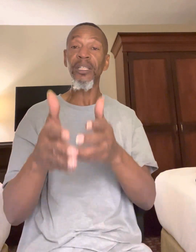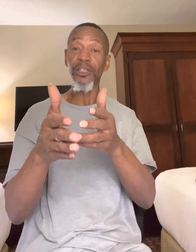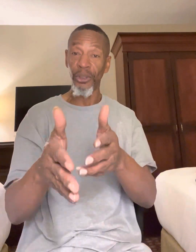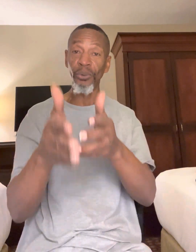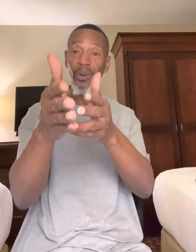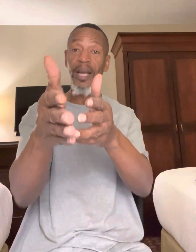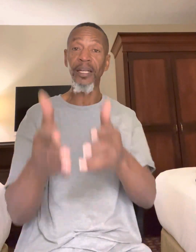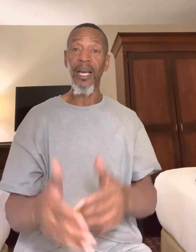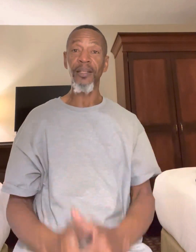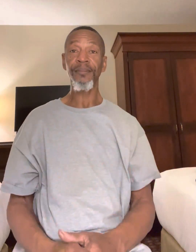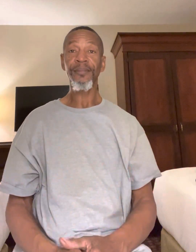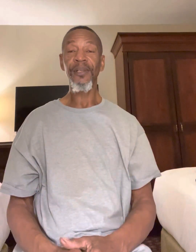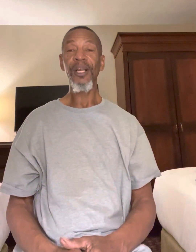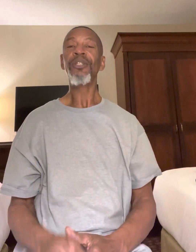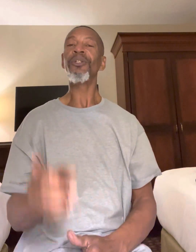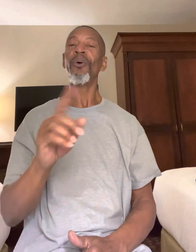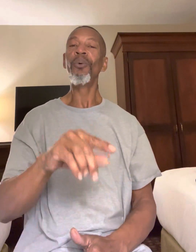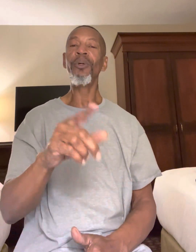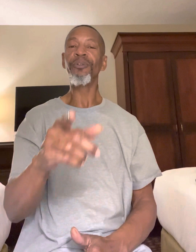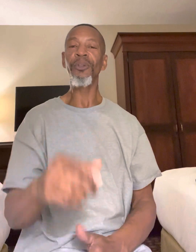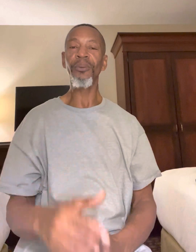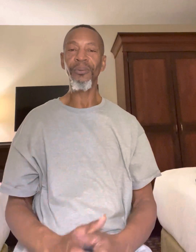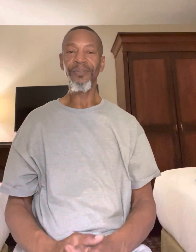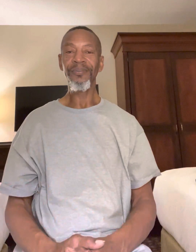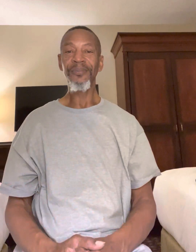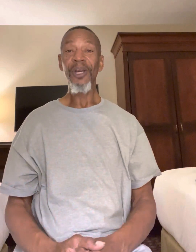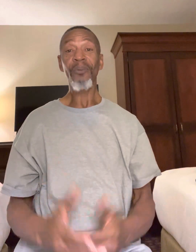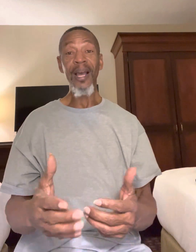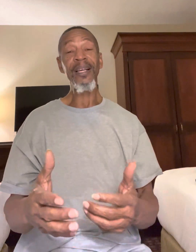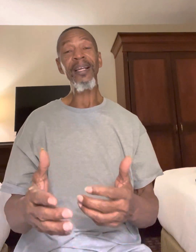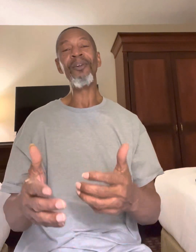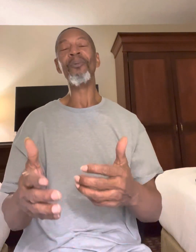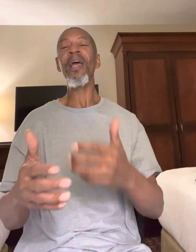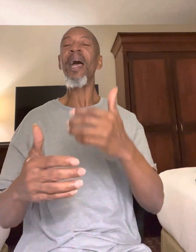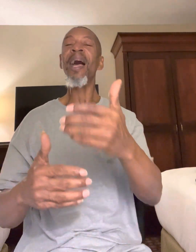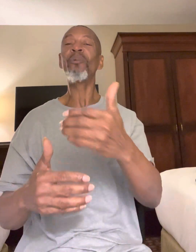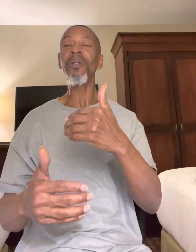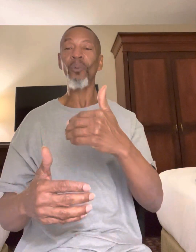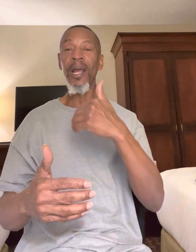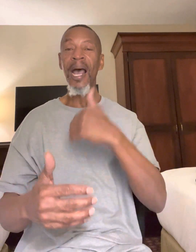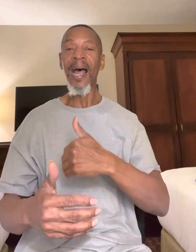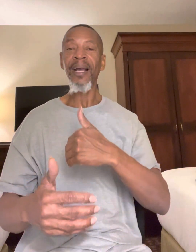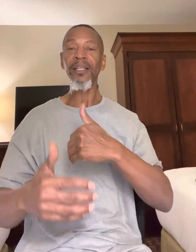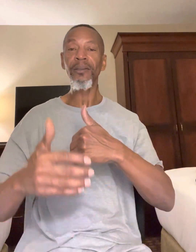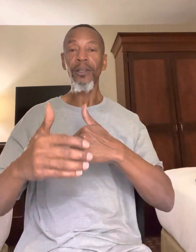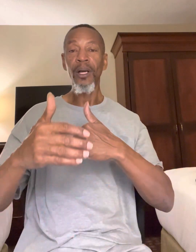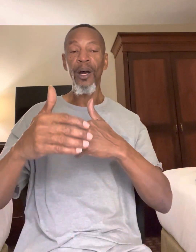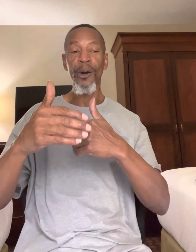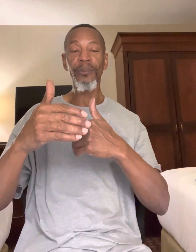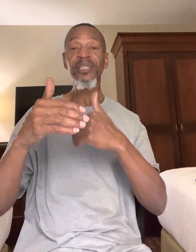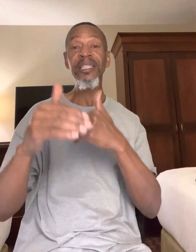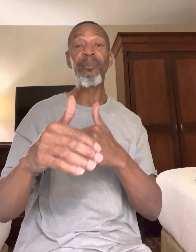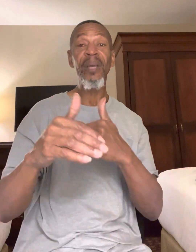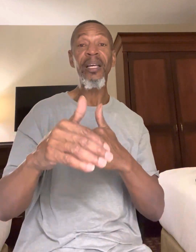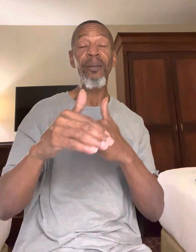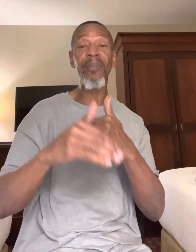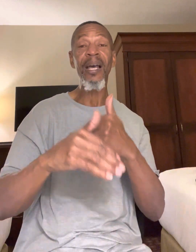to you right now. So who the fool, right? Where I cemented my